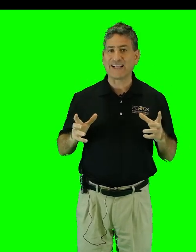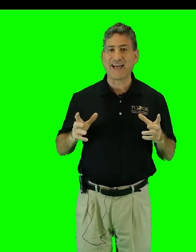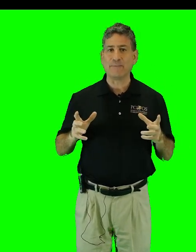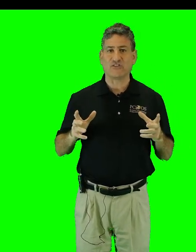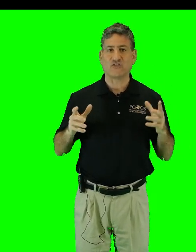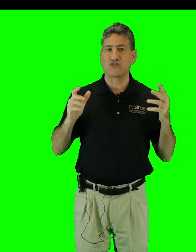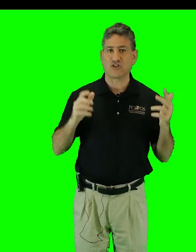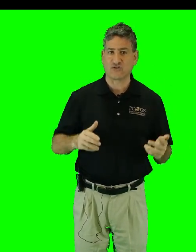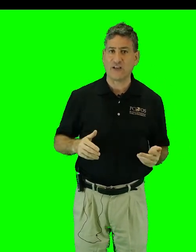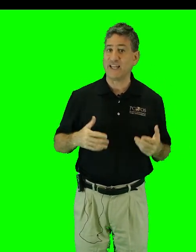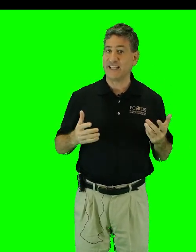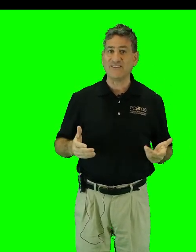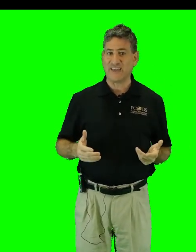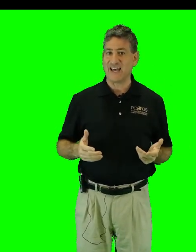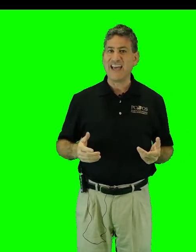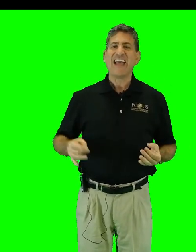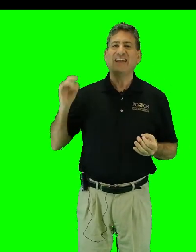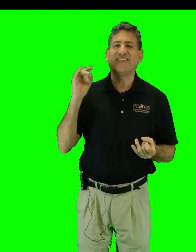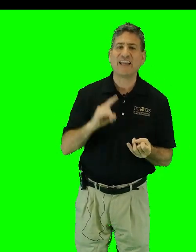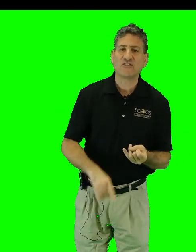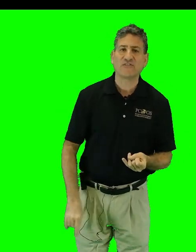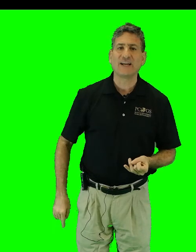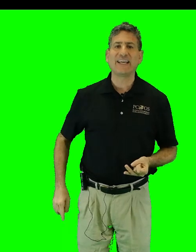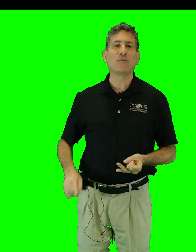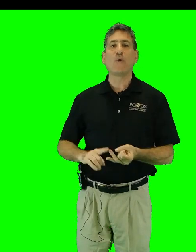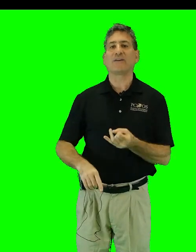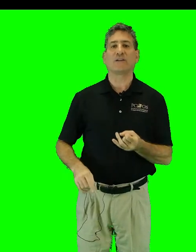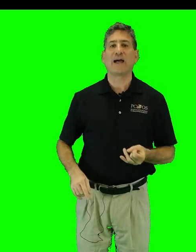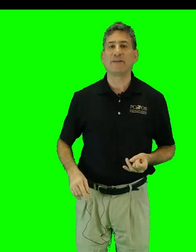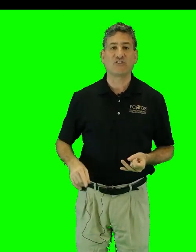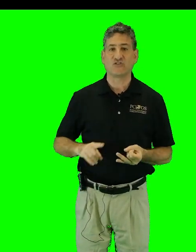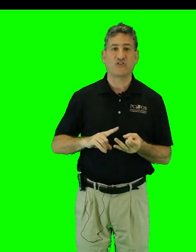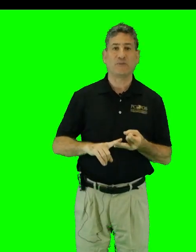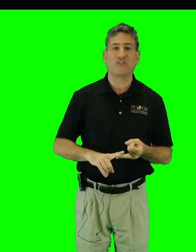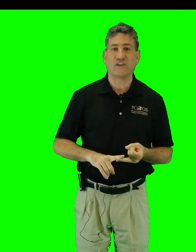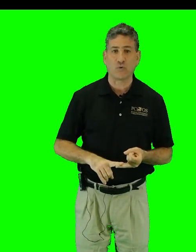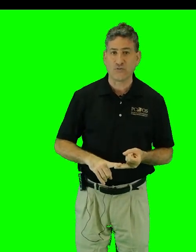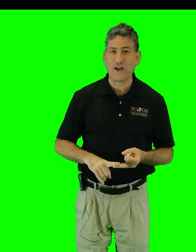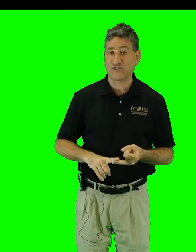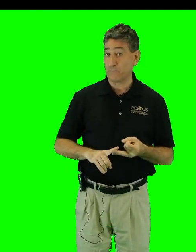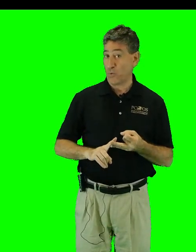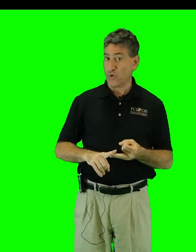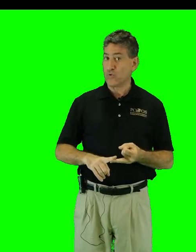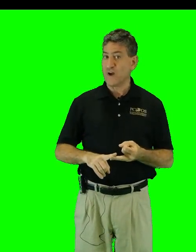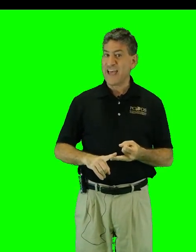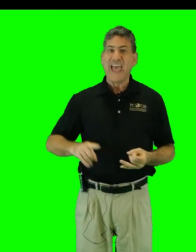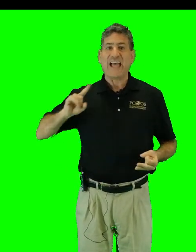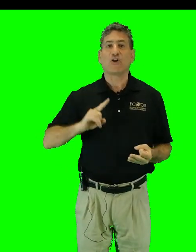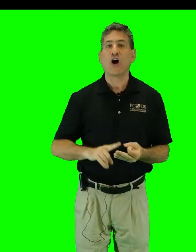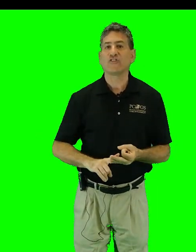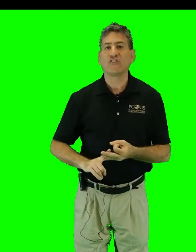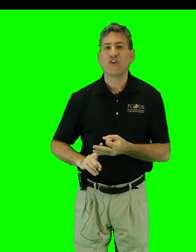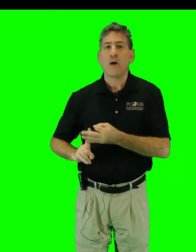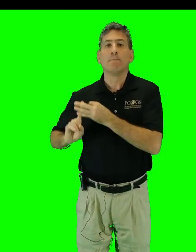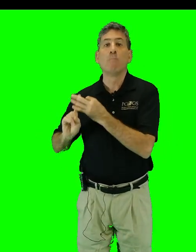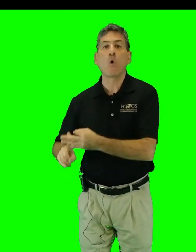climates such as Australia and India, intense flooding in wetter climates such as the Pacific Northwest and Peru, and causes more